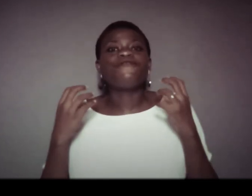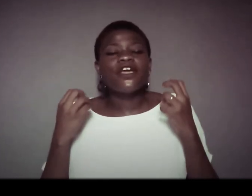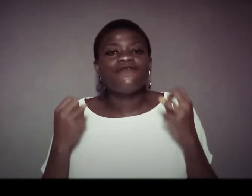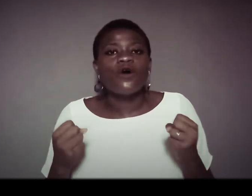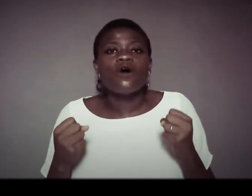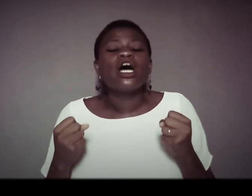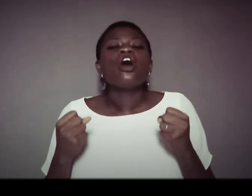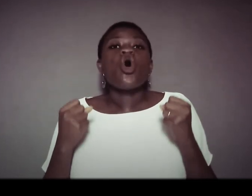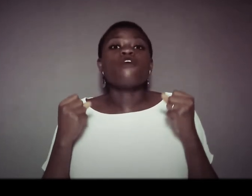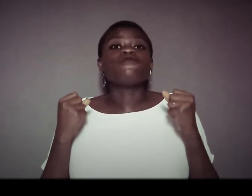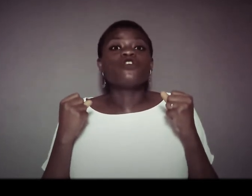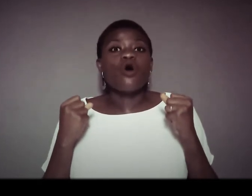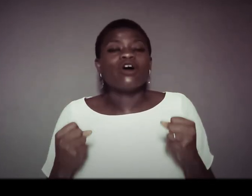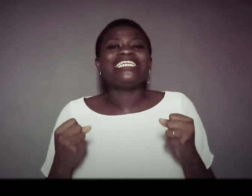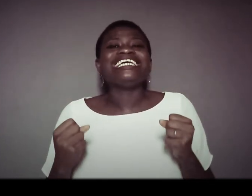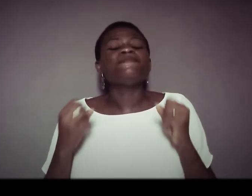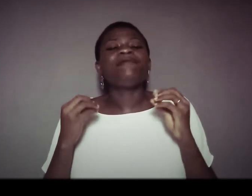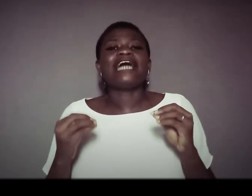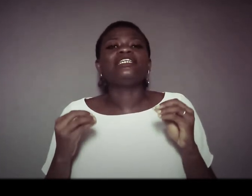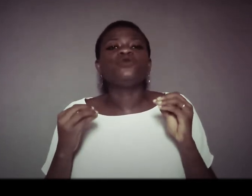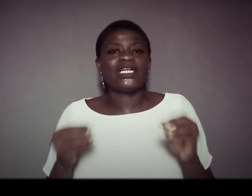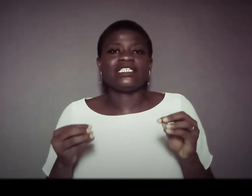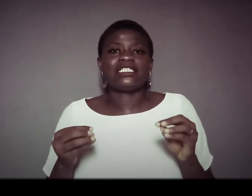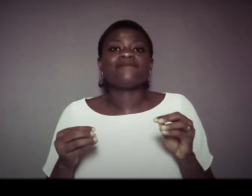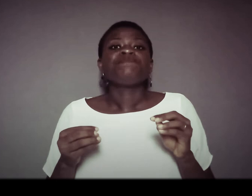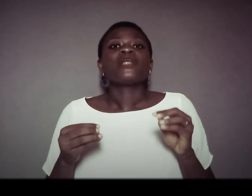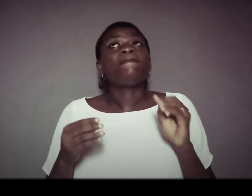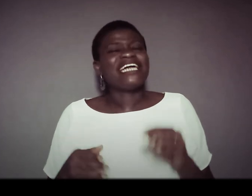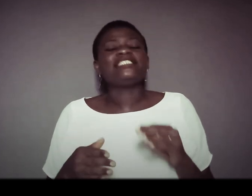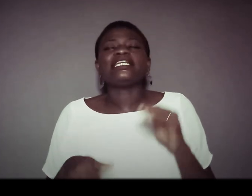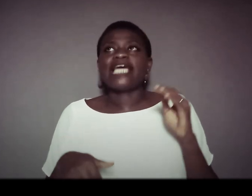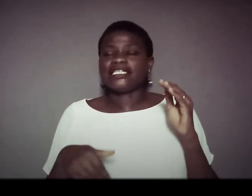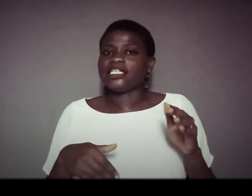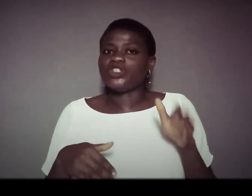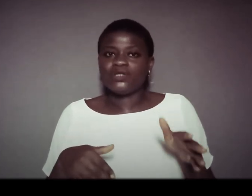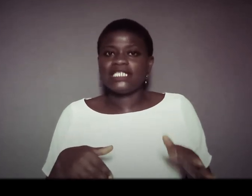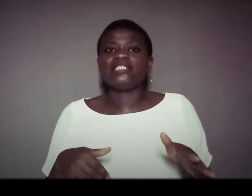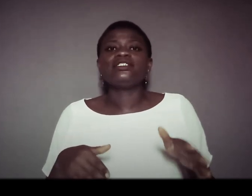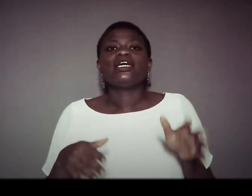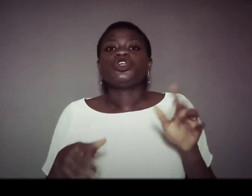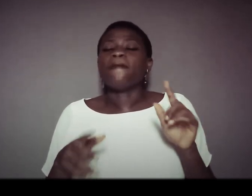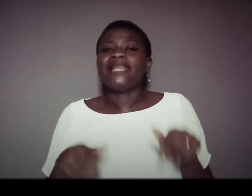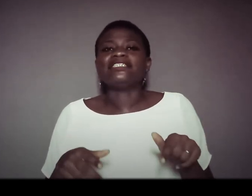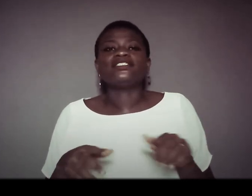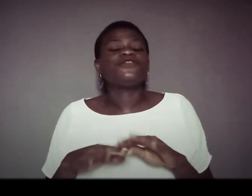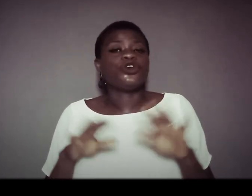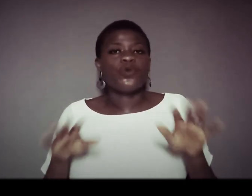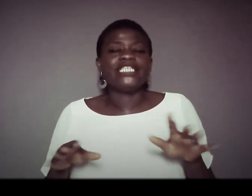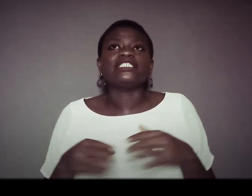favor of god in planning weddings planning and executing your plans for your weddings